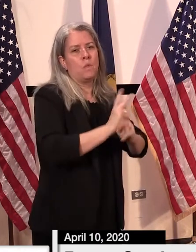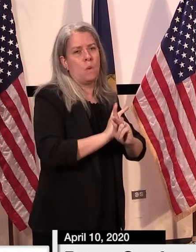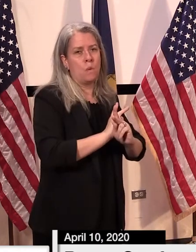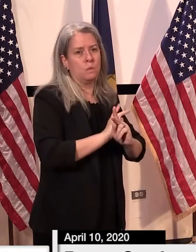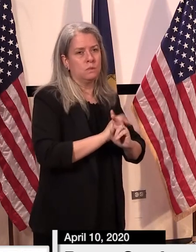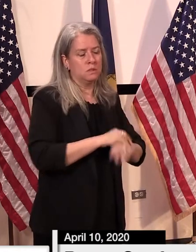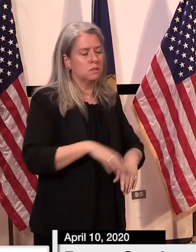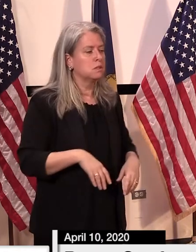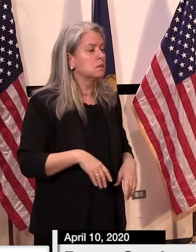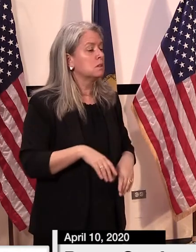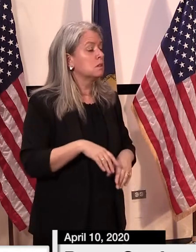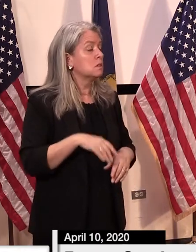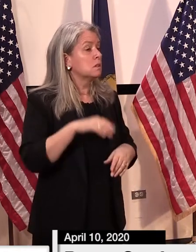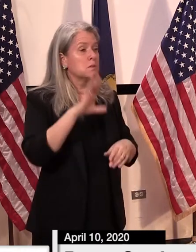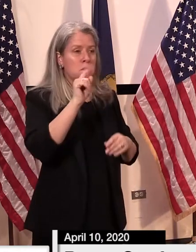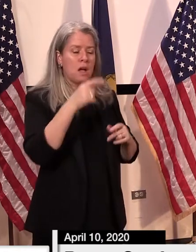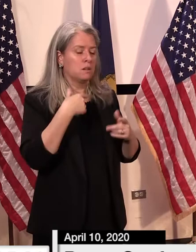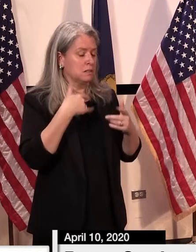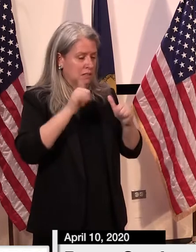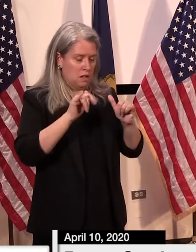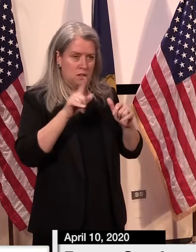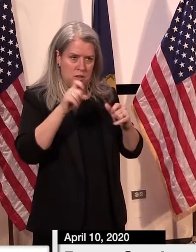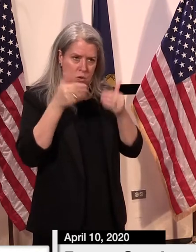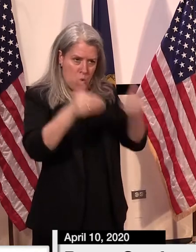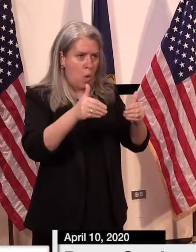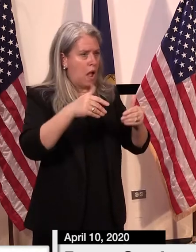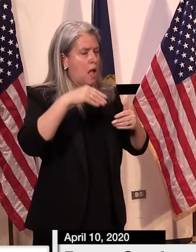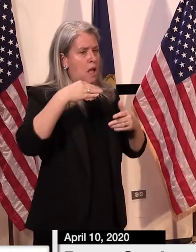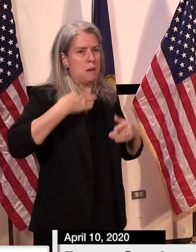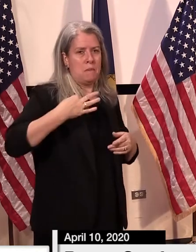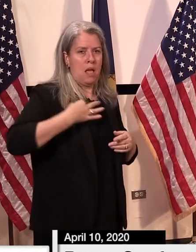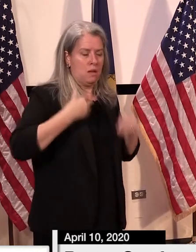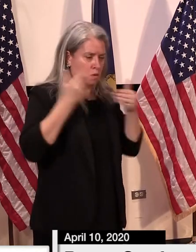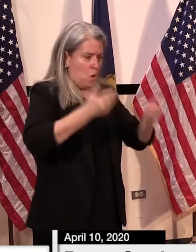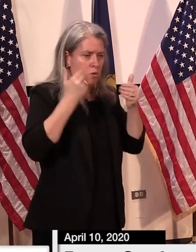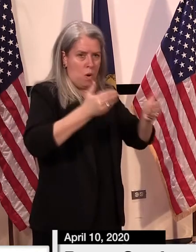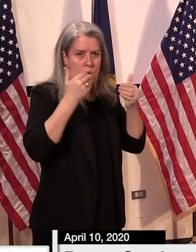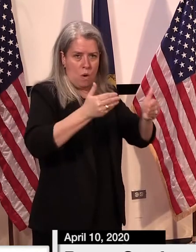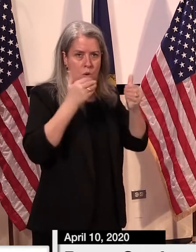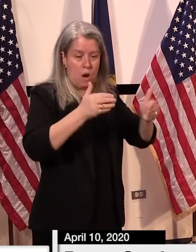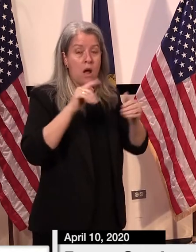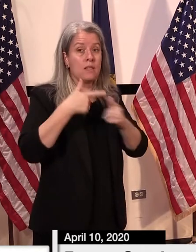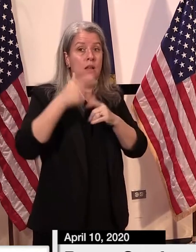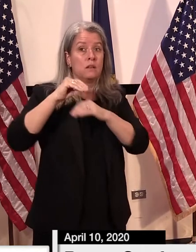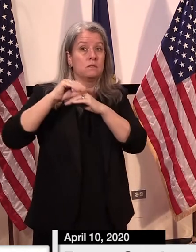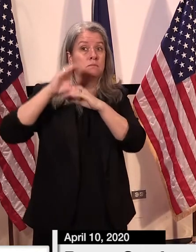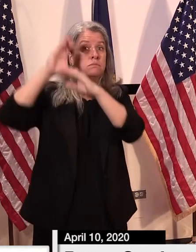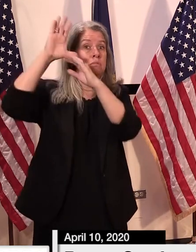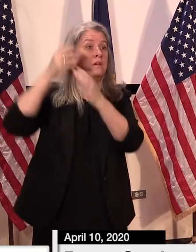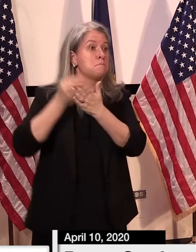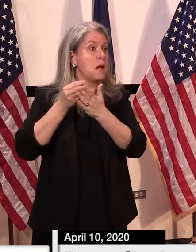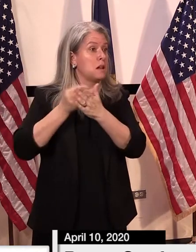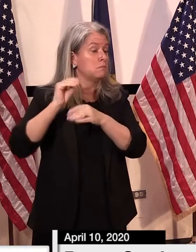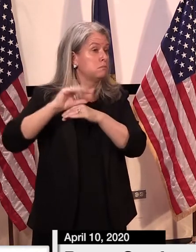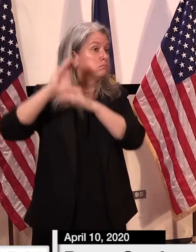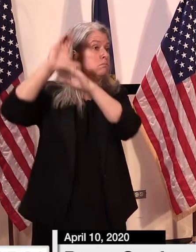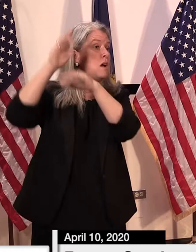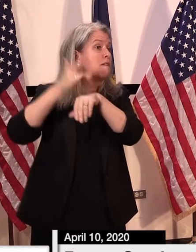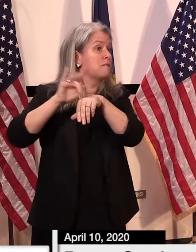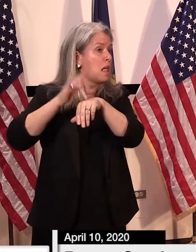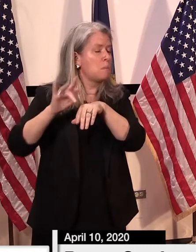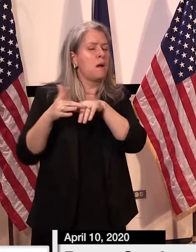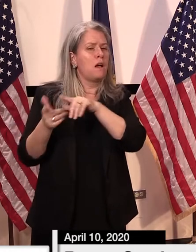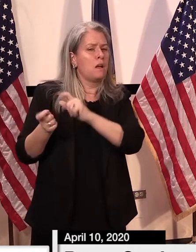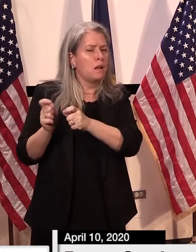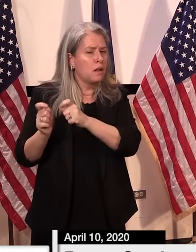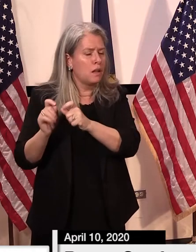can get in the queue and and get their applications and hopefully as maybe more money is approved and some of these programs are tweaked